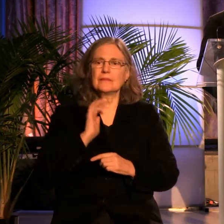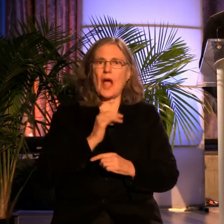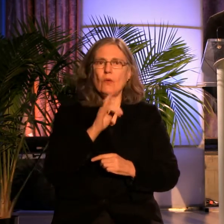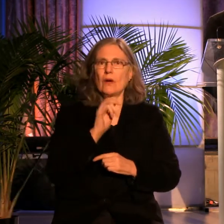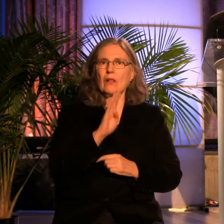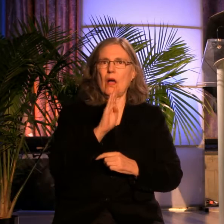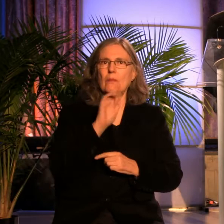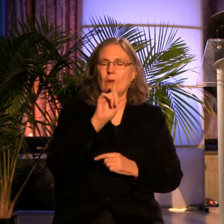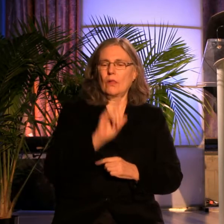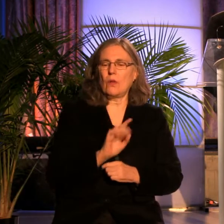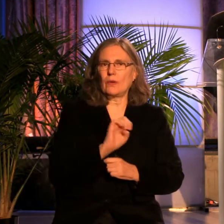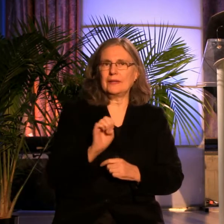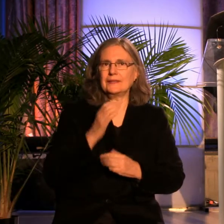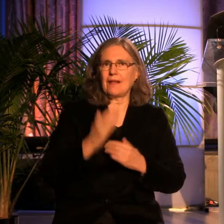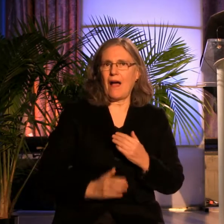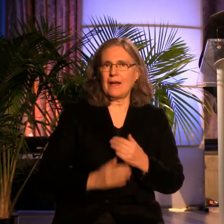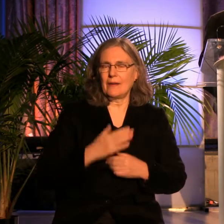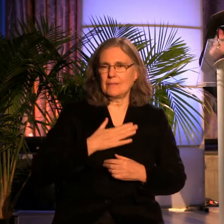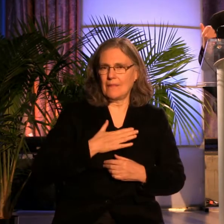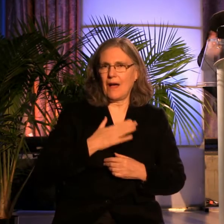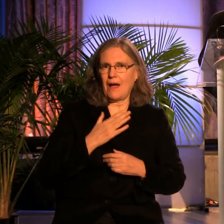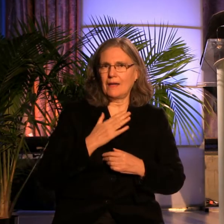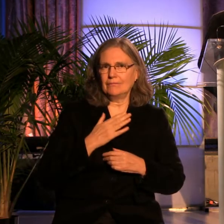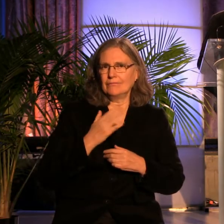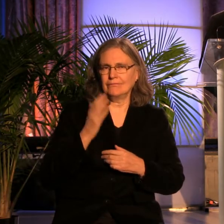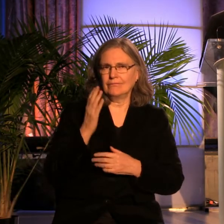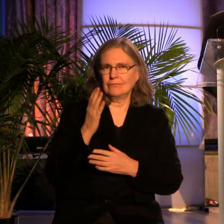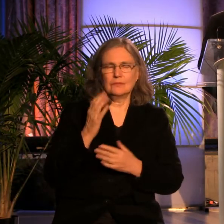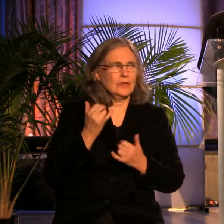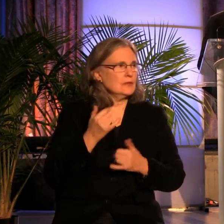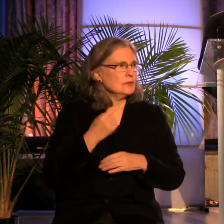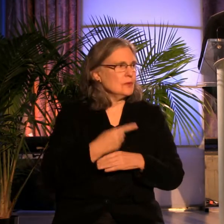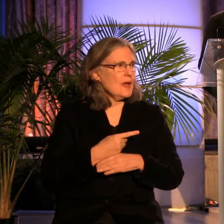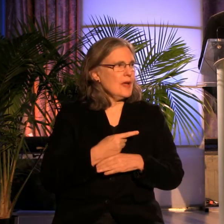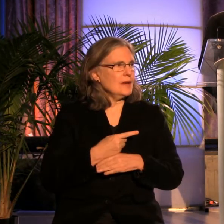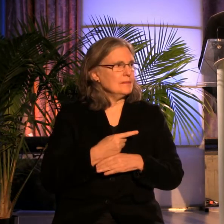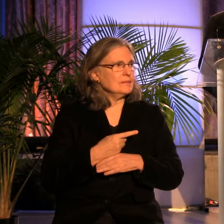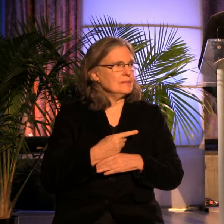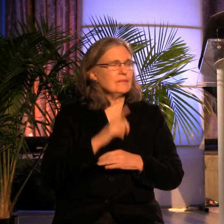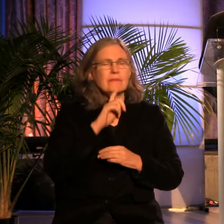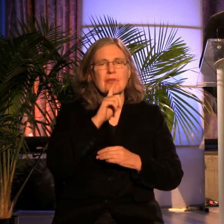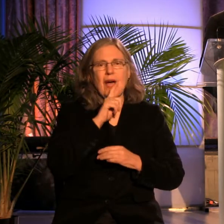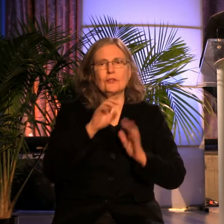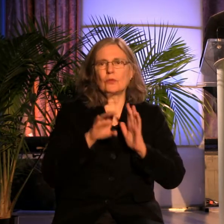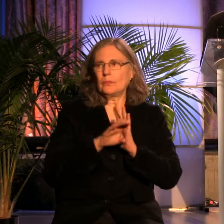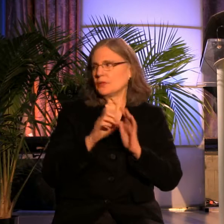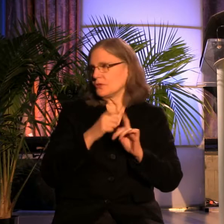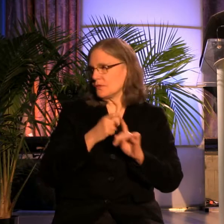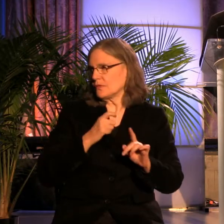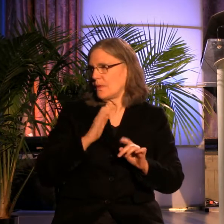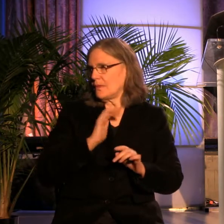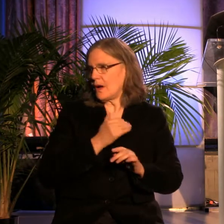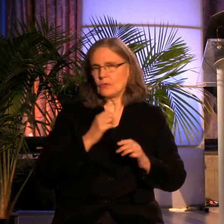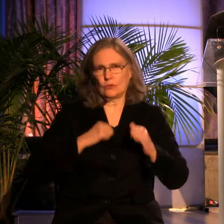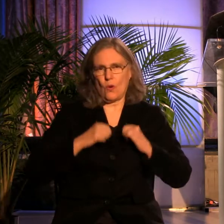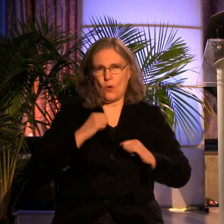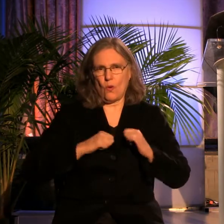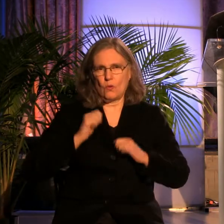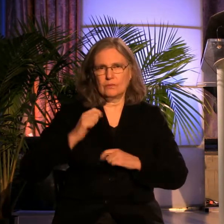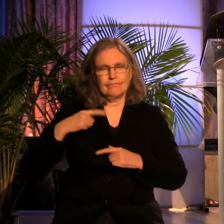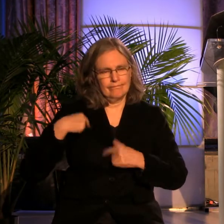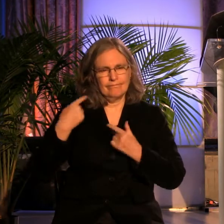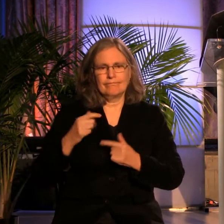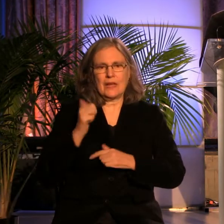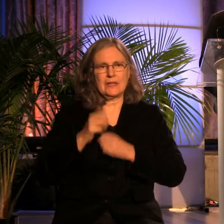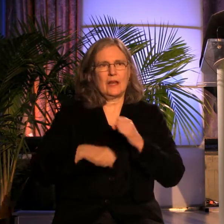do most of my presenting nowadays. And a lot of the pictures you will see are actually pictures from the show that I've had the pleasure of presenting in the past ten